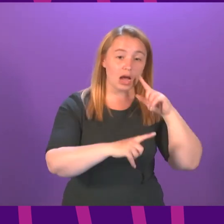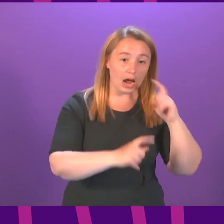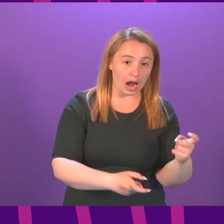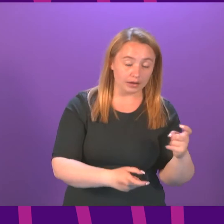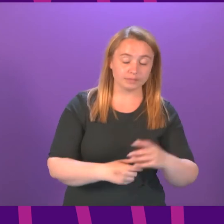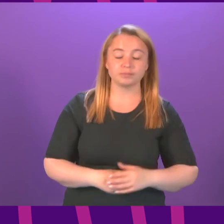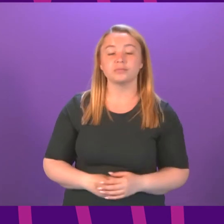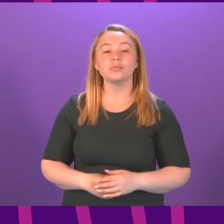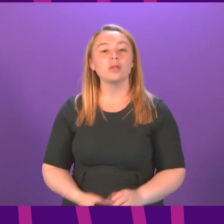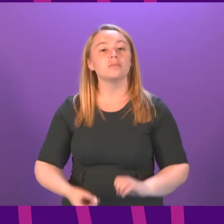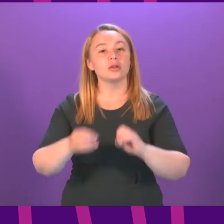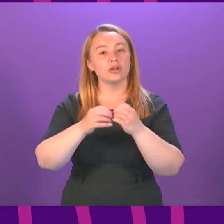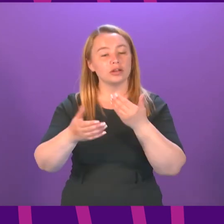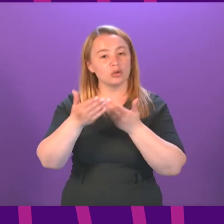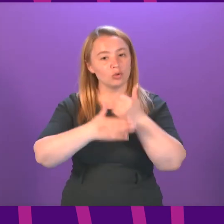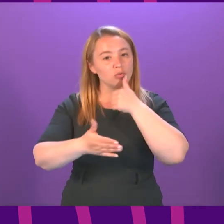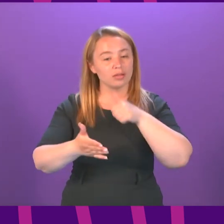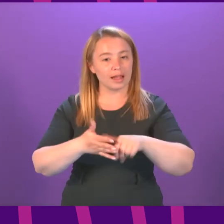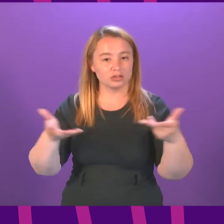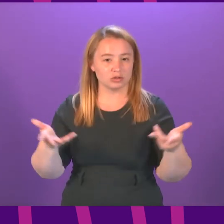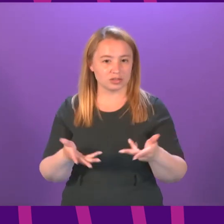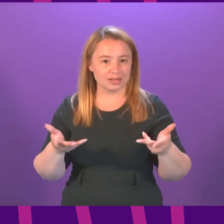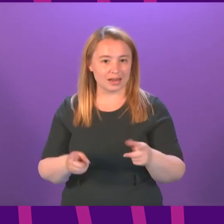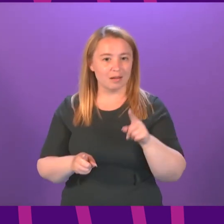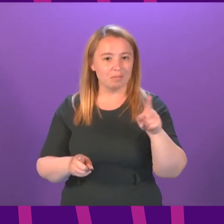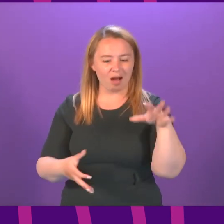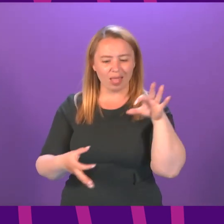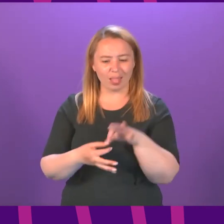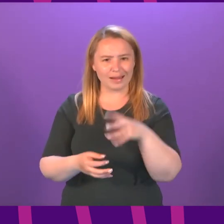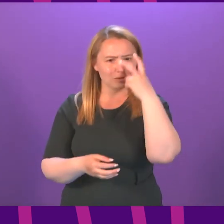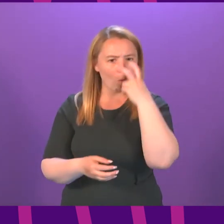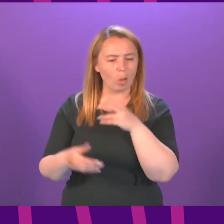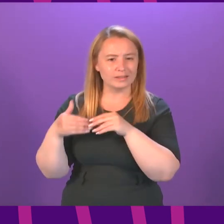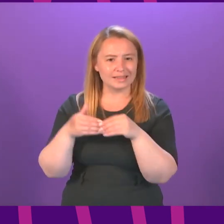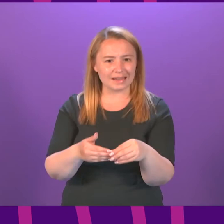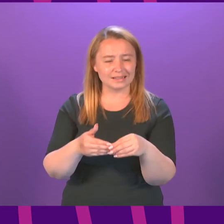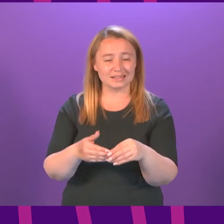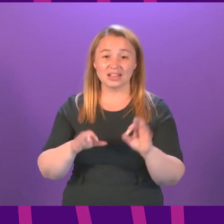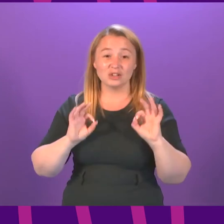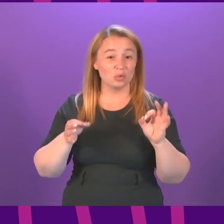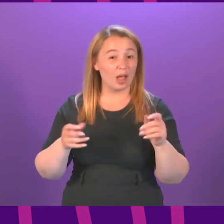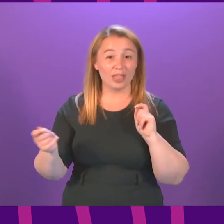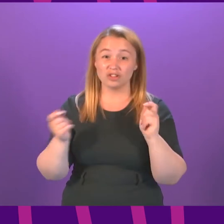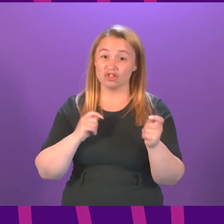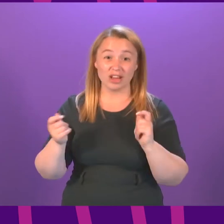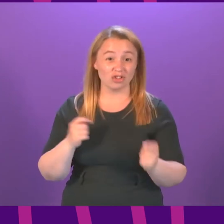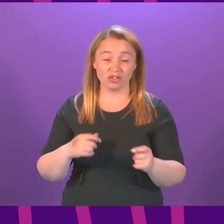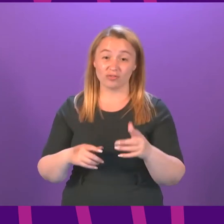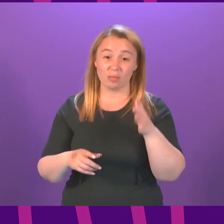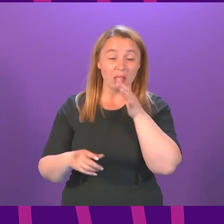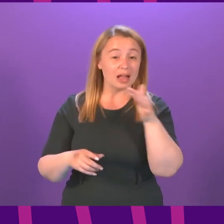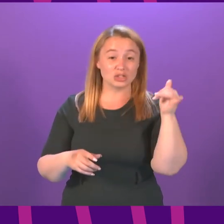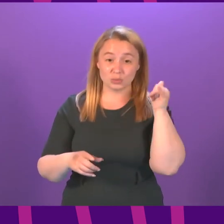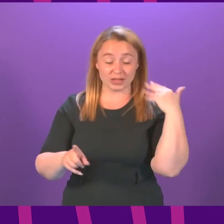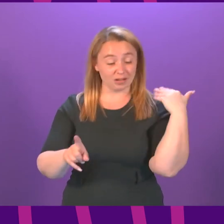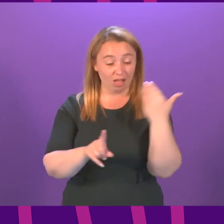a new letter today but with a link to the old guidance so nothing has really changed in the last week and